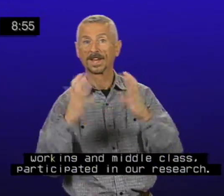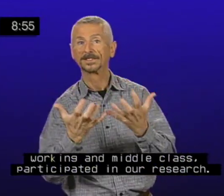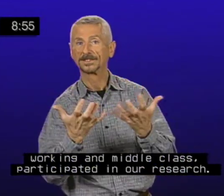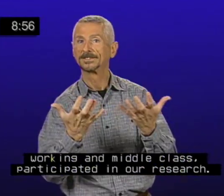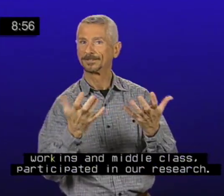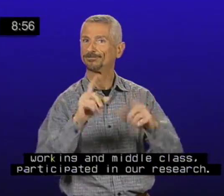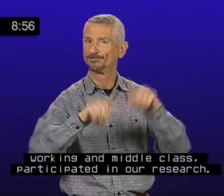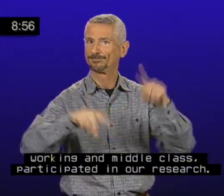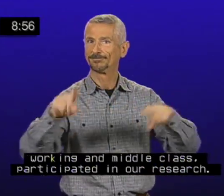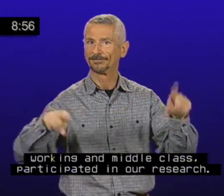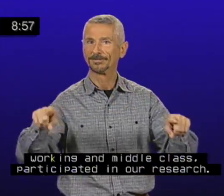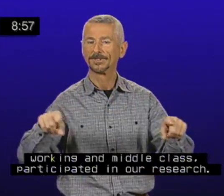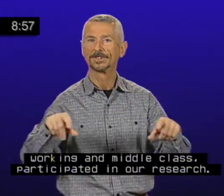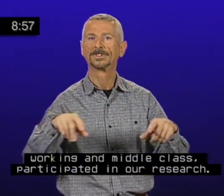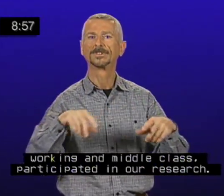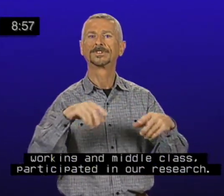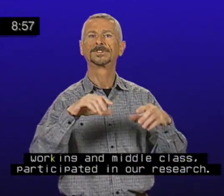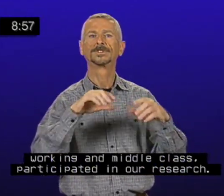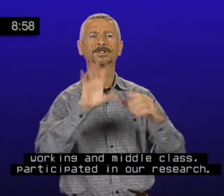middle class, participated in our research.